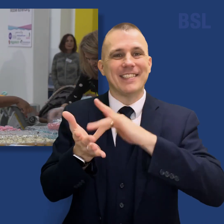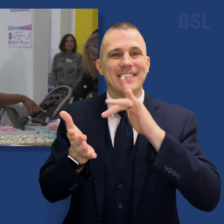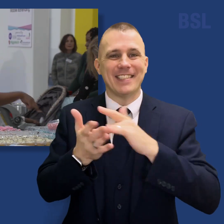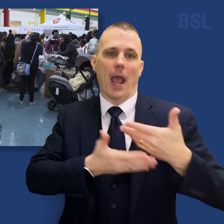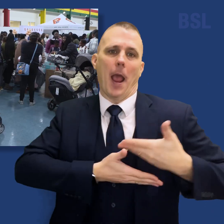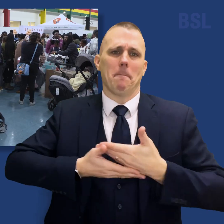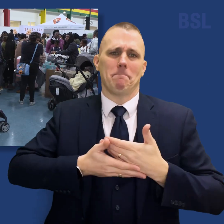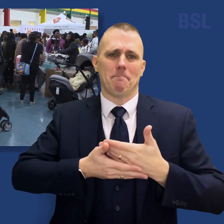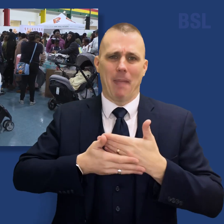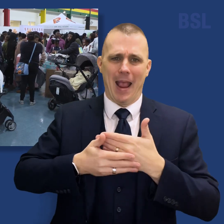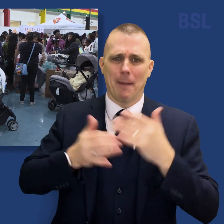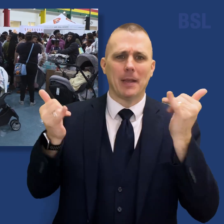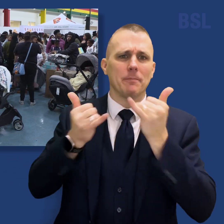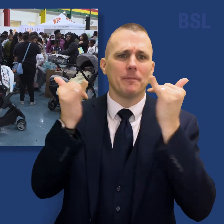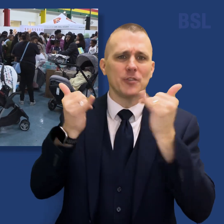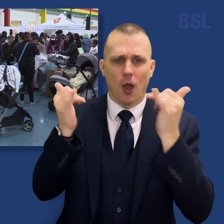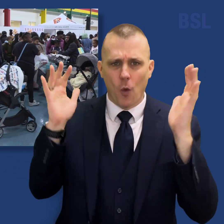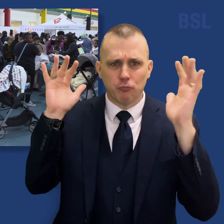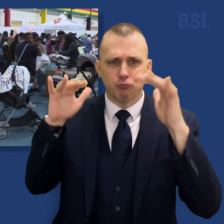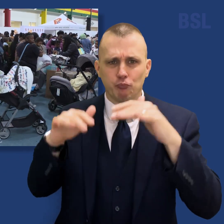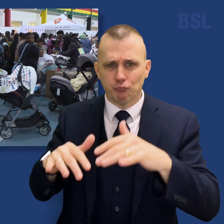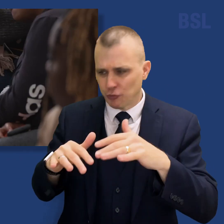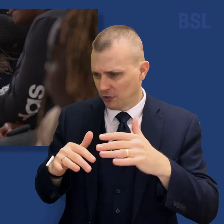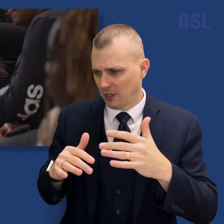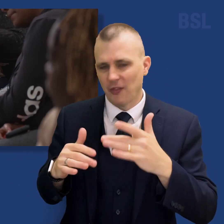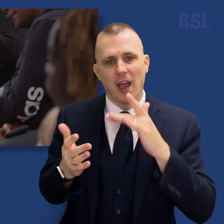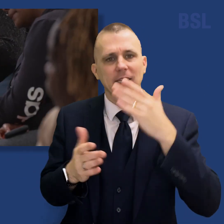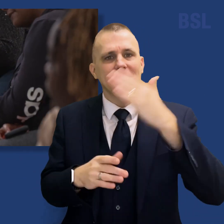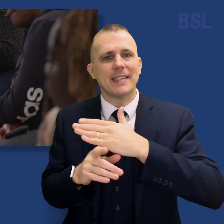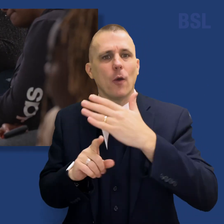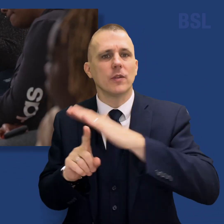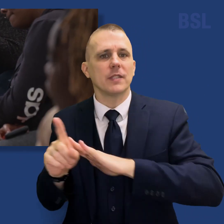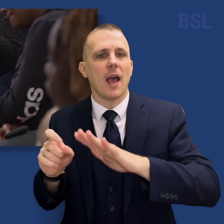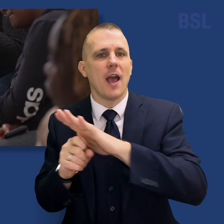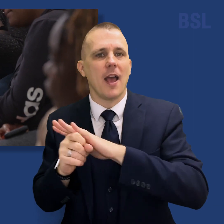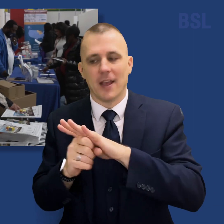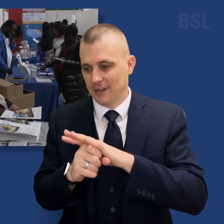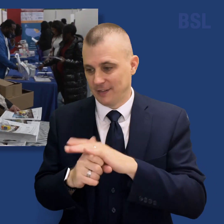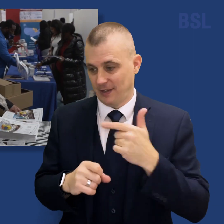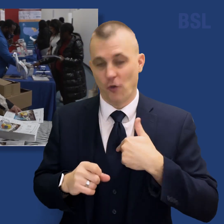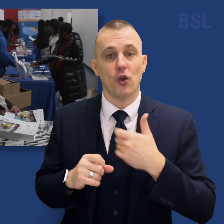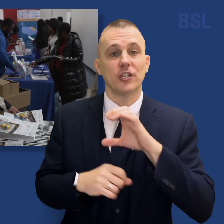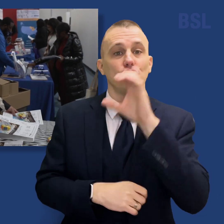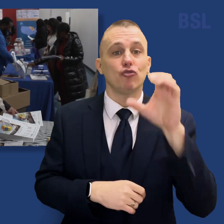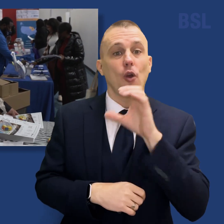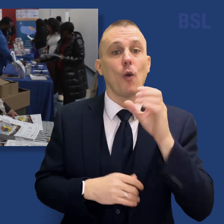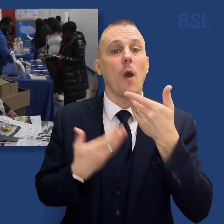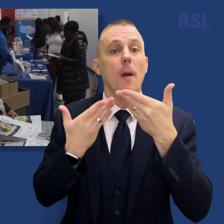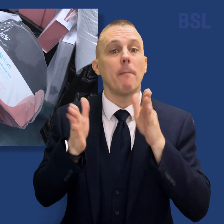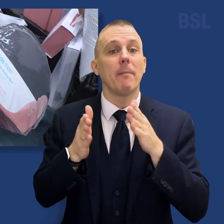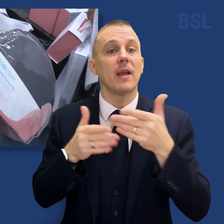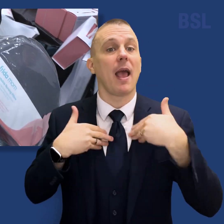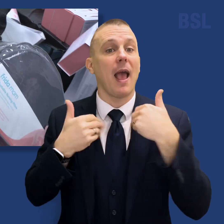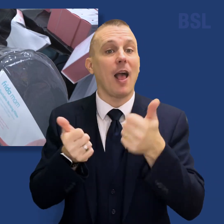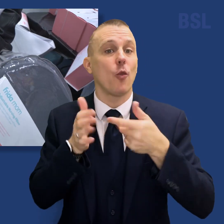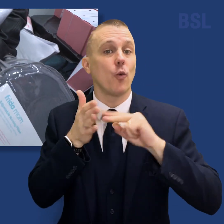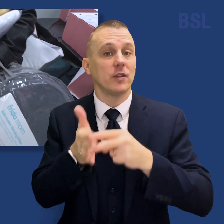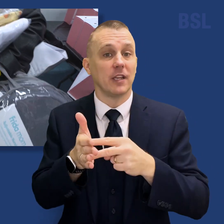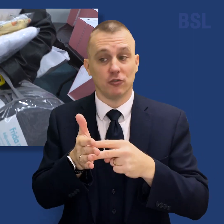held at the Imani Village Community Center on the city's south side. We're from the Chicago Department of Public Health. There, mothers were